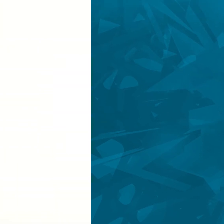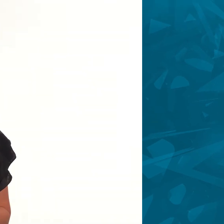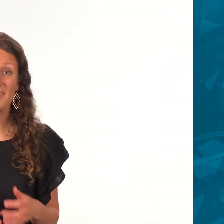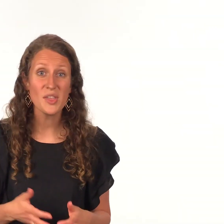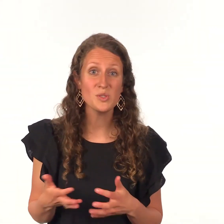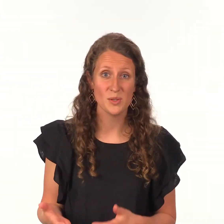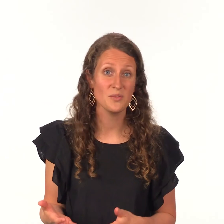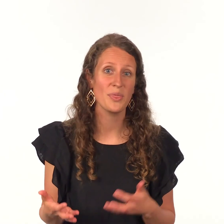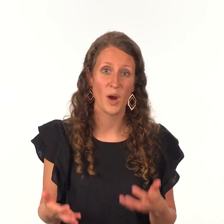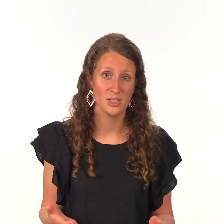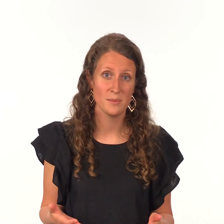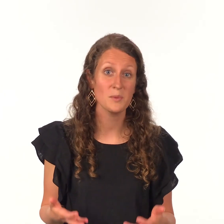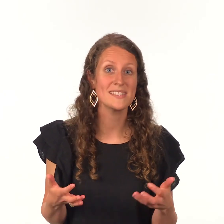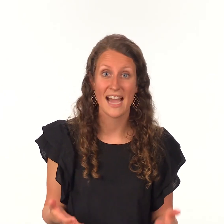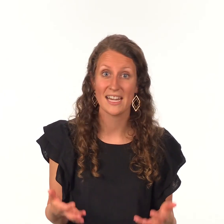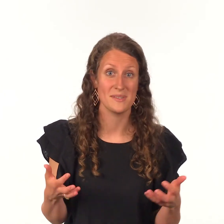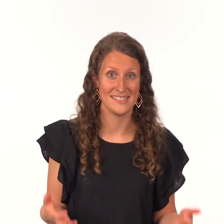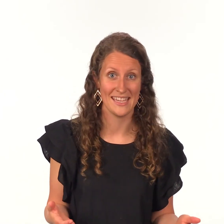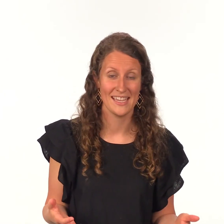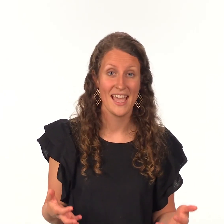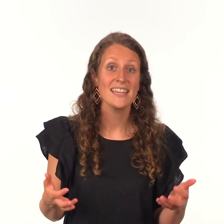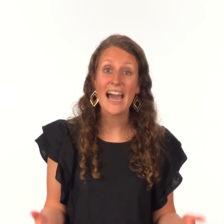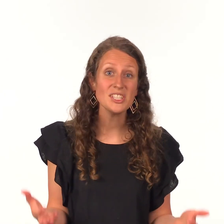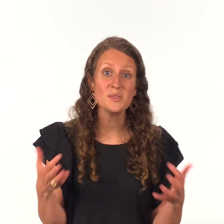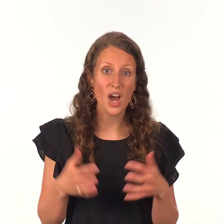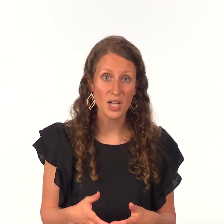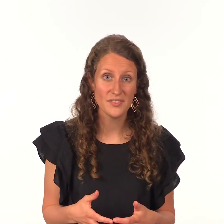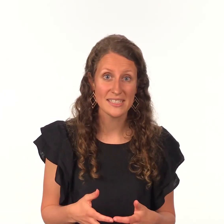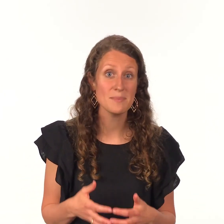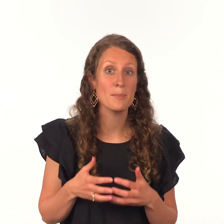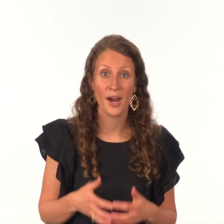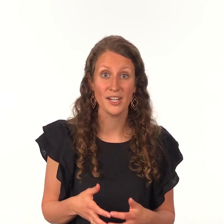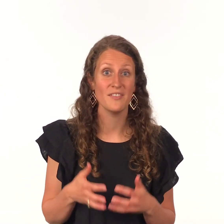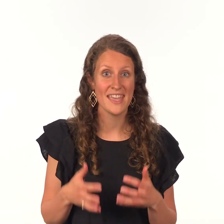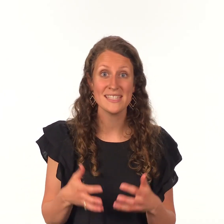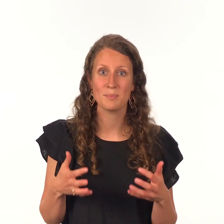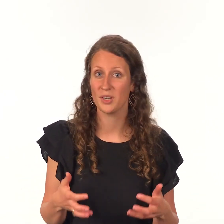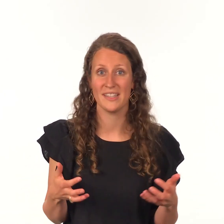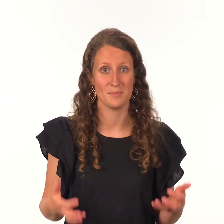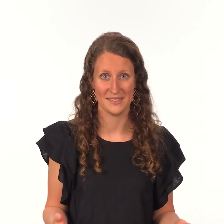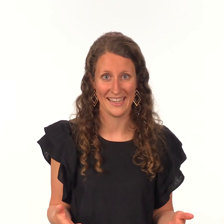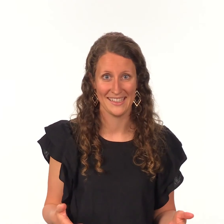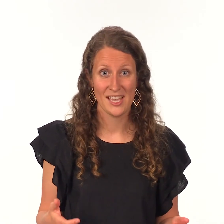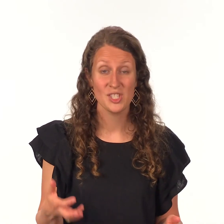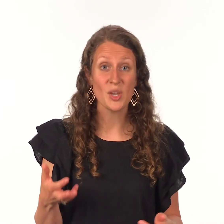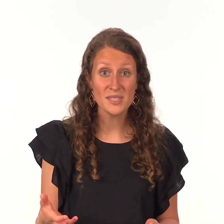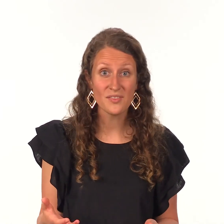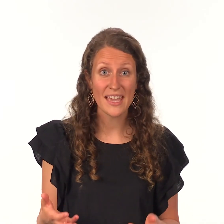even though joseph went through hardship it was not a mistake god used all of it to be a part of his perfect plan joseph and